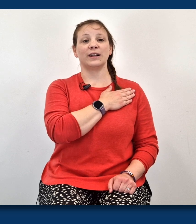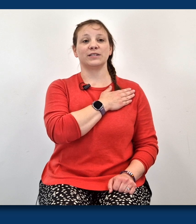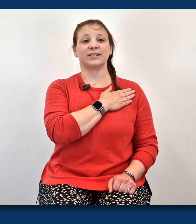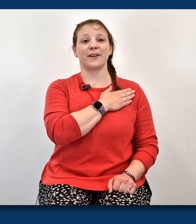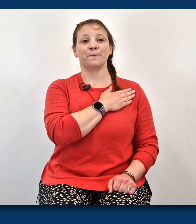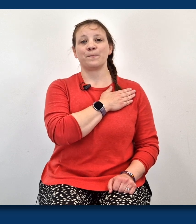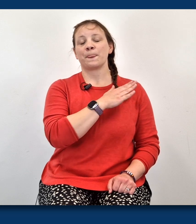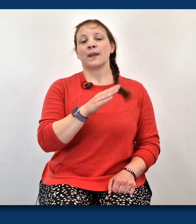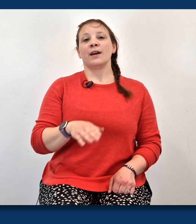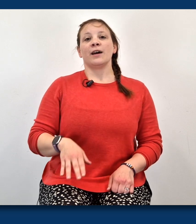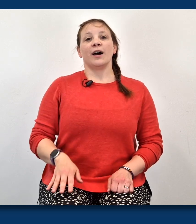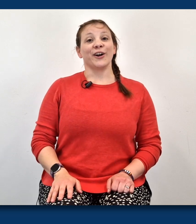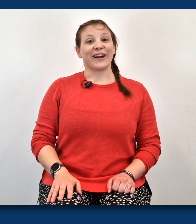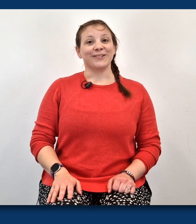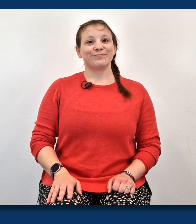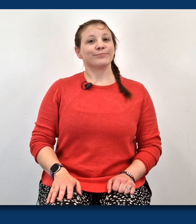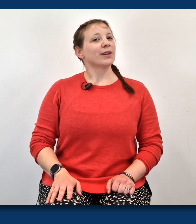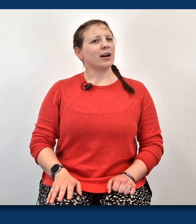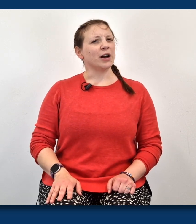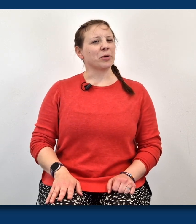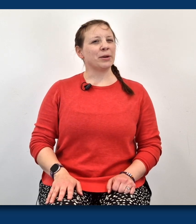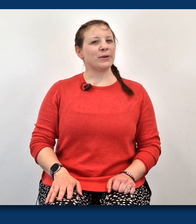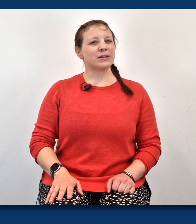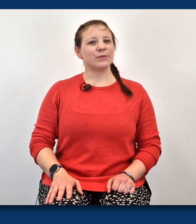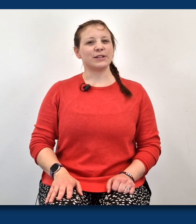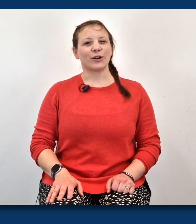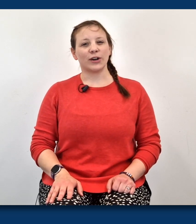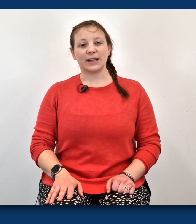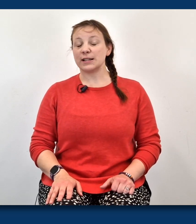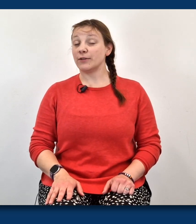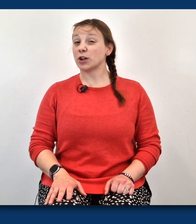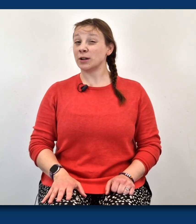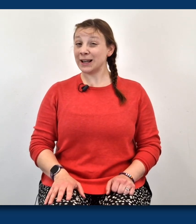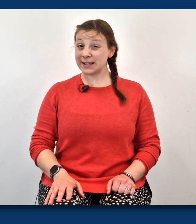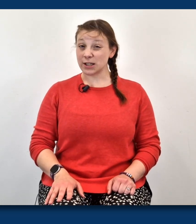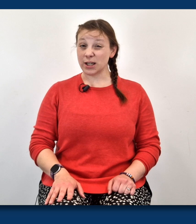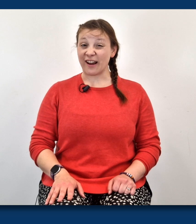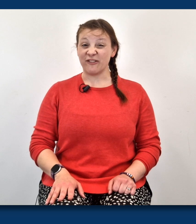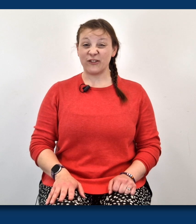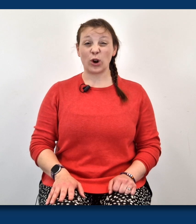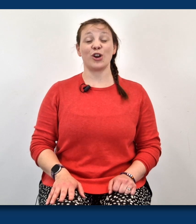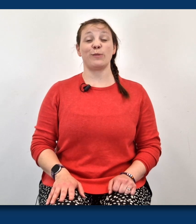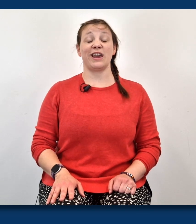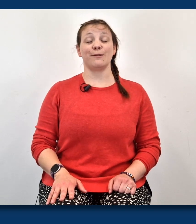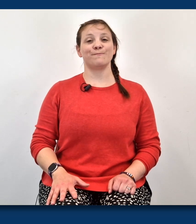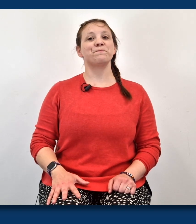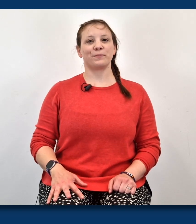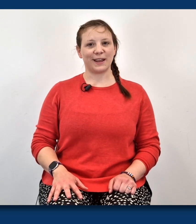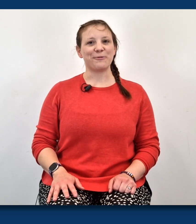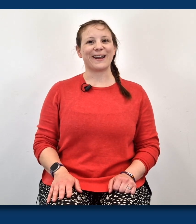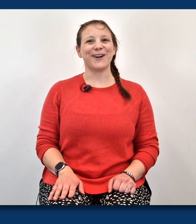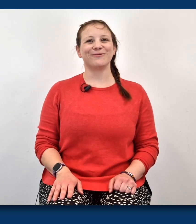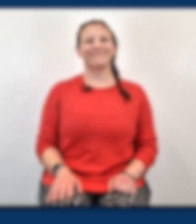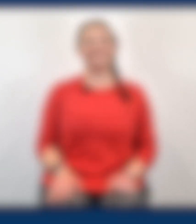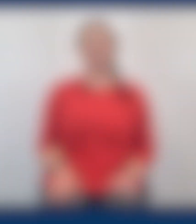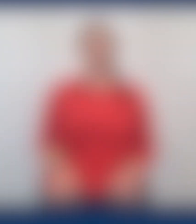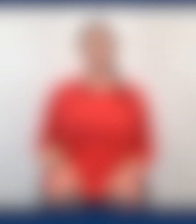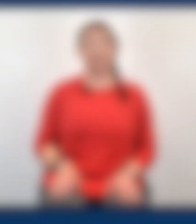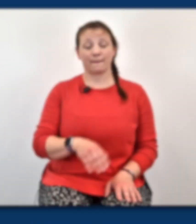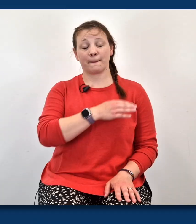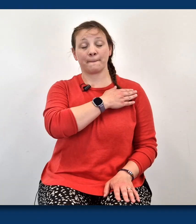Well done. Okay. I'm going to put some music on and see if you can listen and follow me. Here we go.